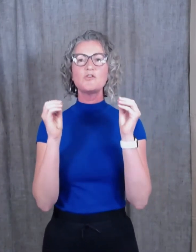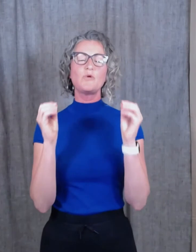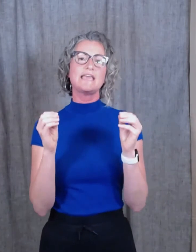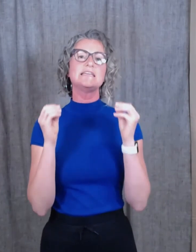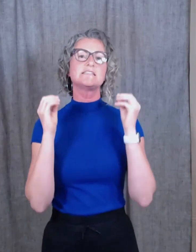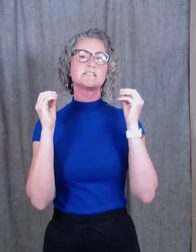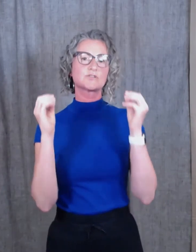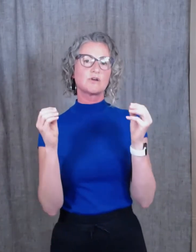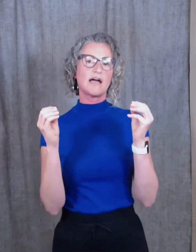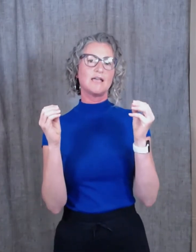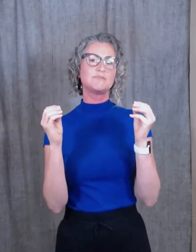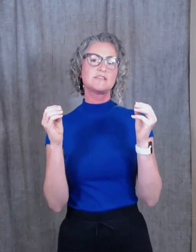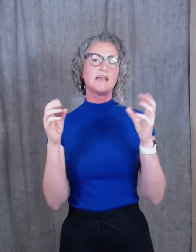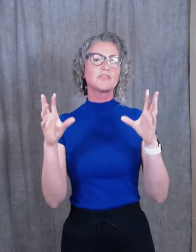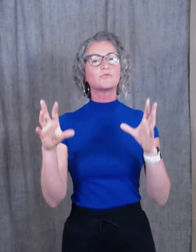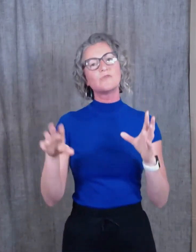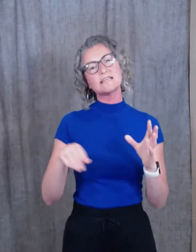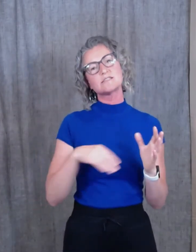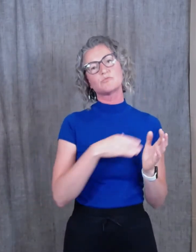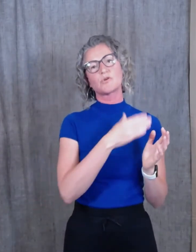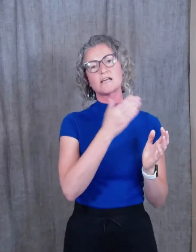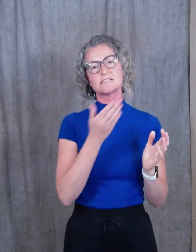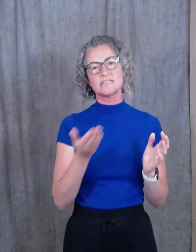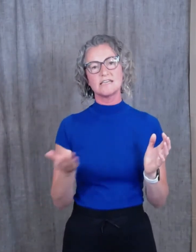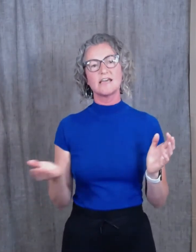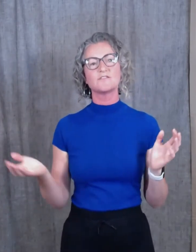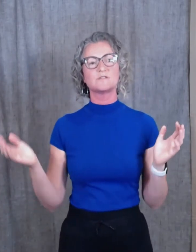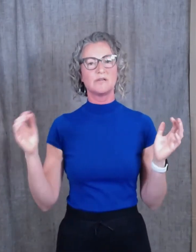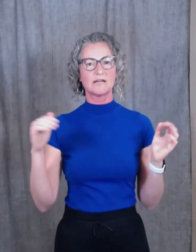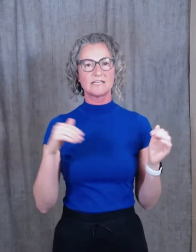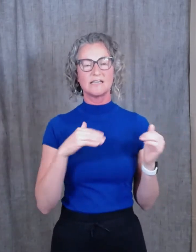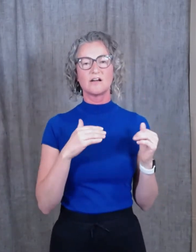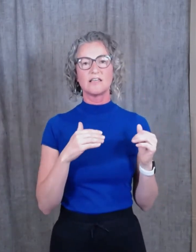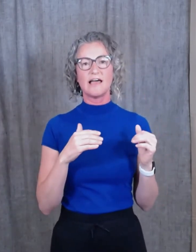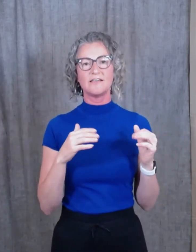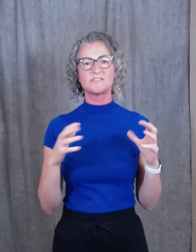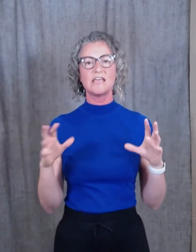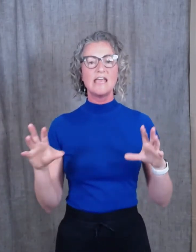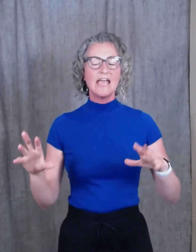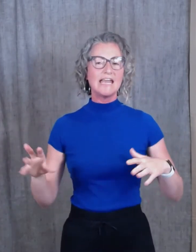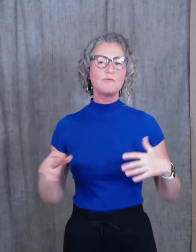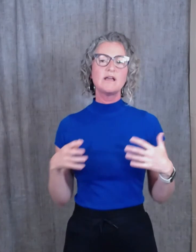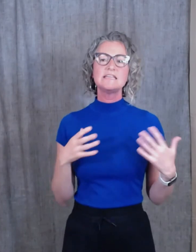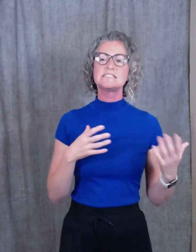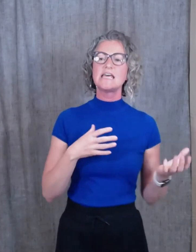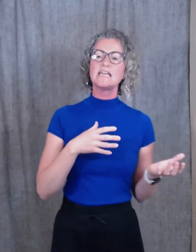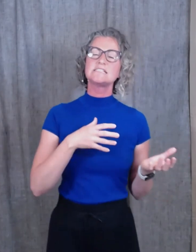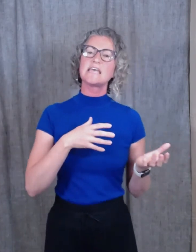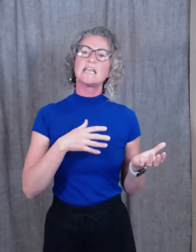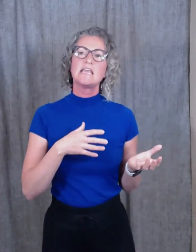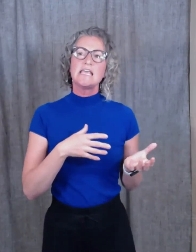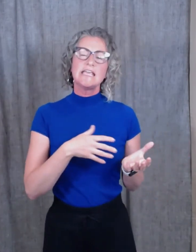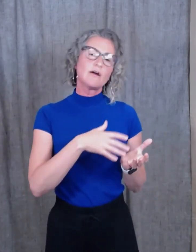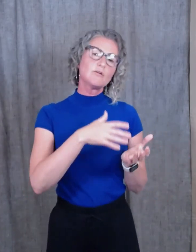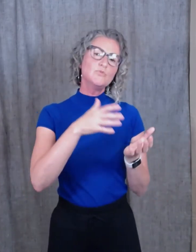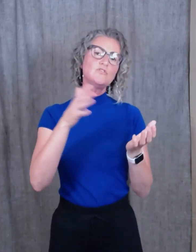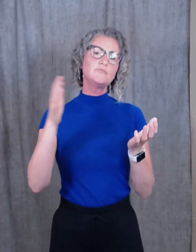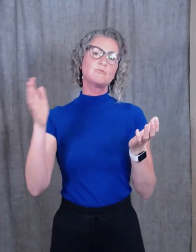way he describes the reciprocity of spirit in our lives. And what he said is that in our movement, we